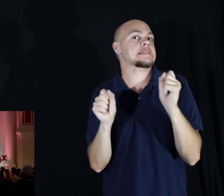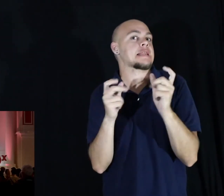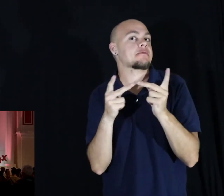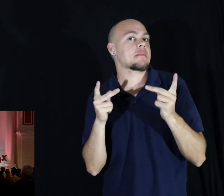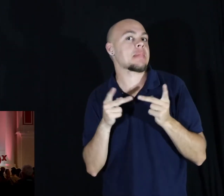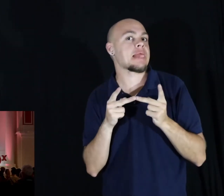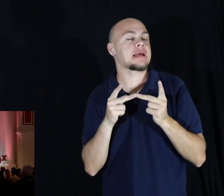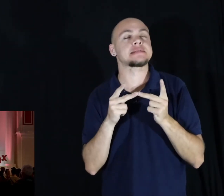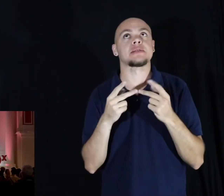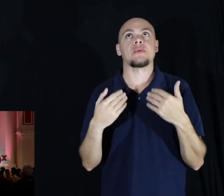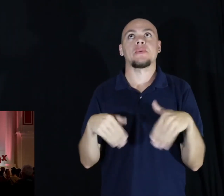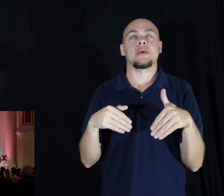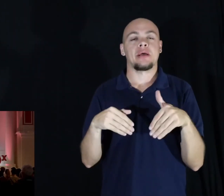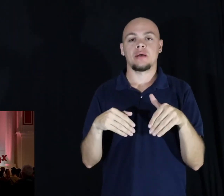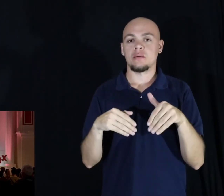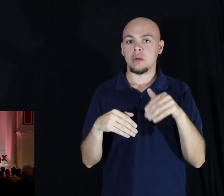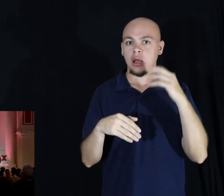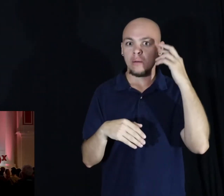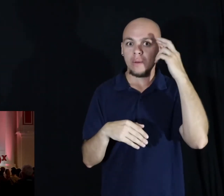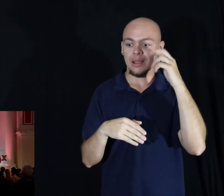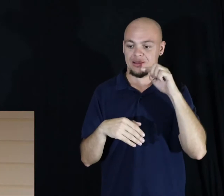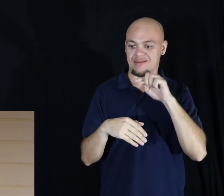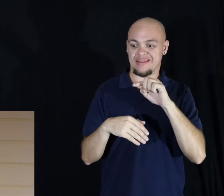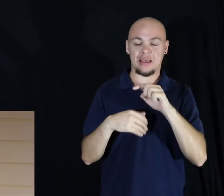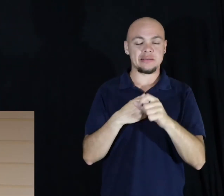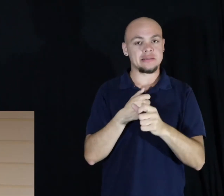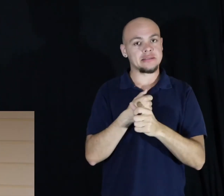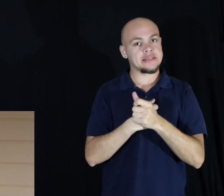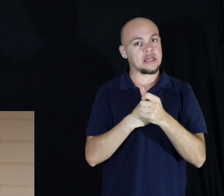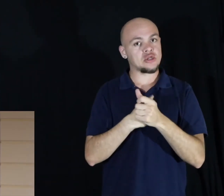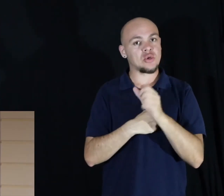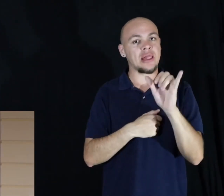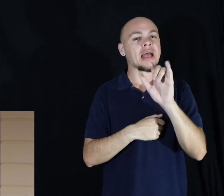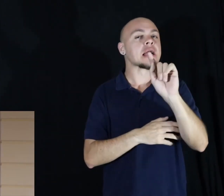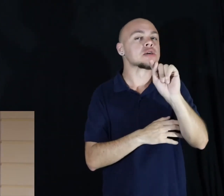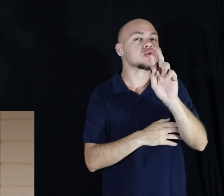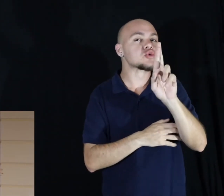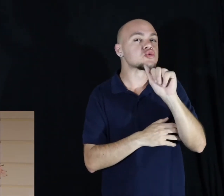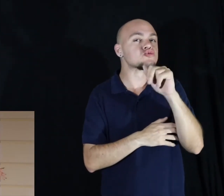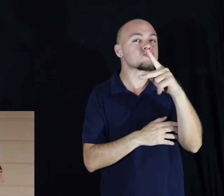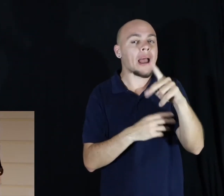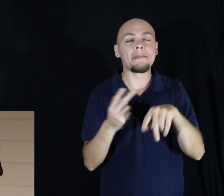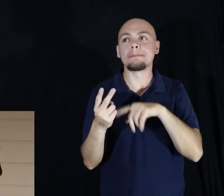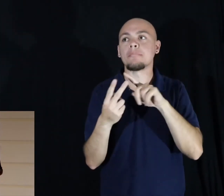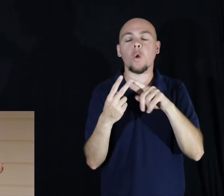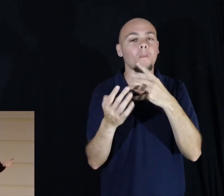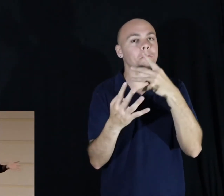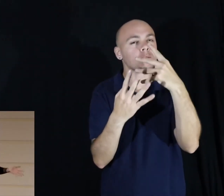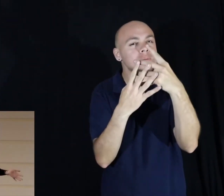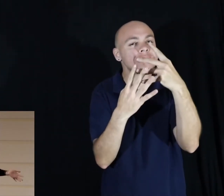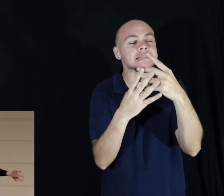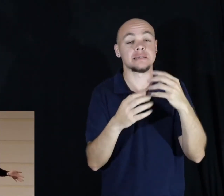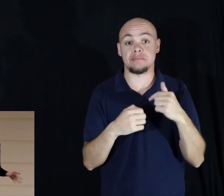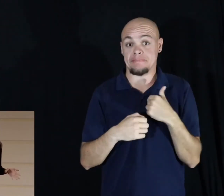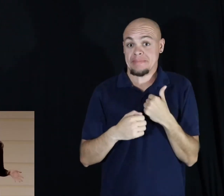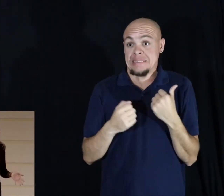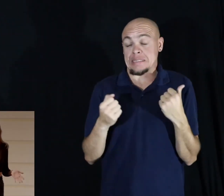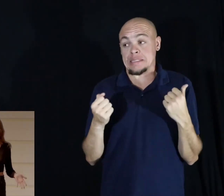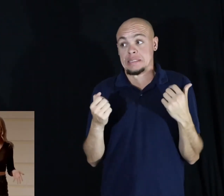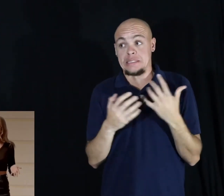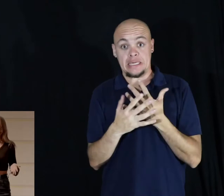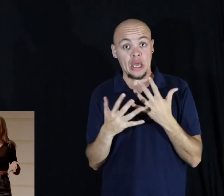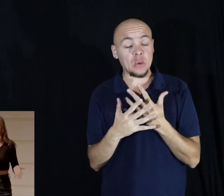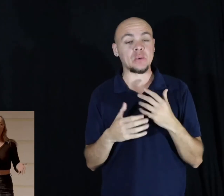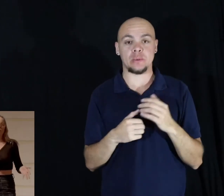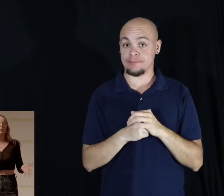However, I soon realised how truly dangerous it was, like a trap or a prison. I was scared. I really